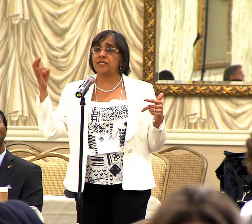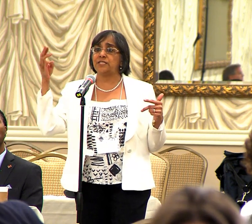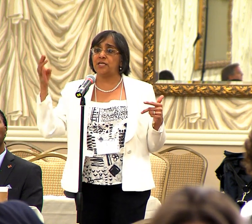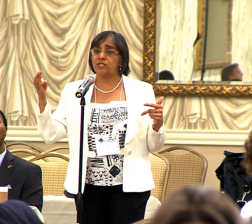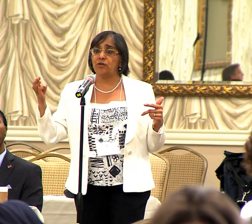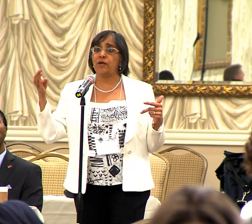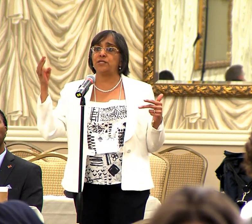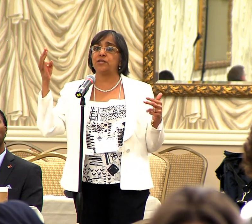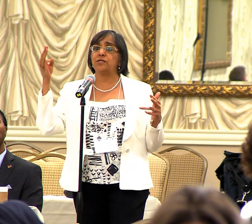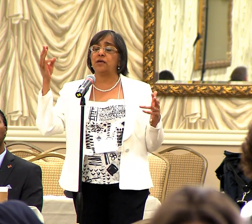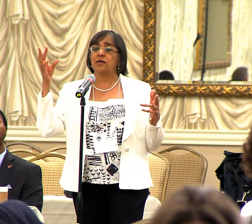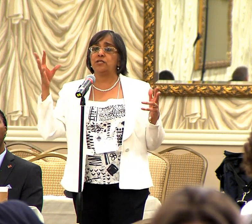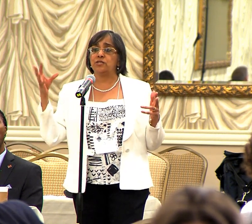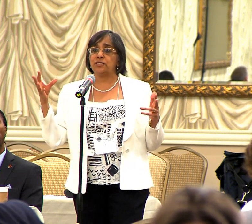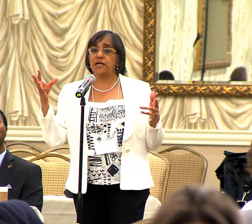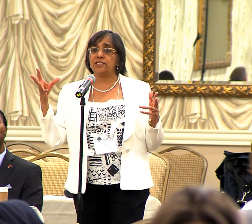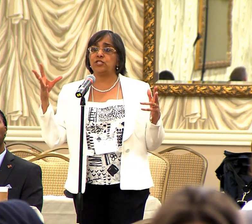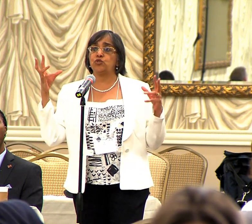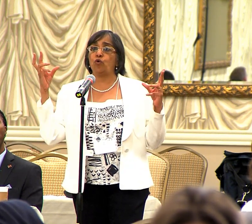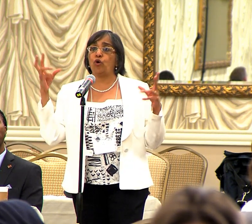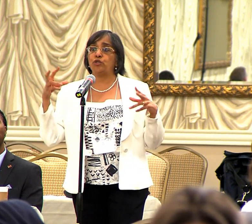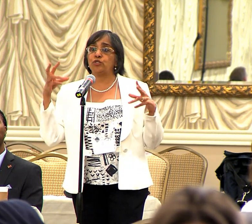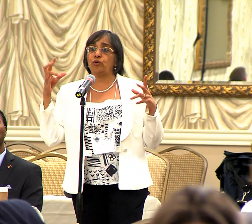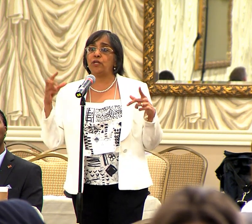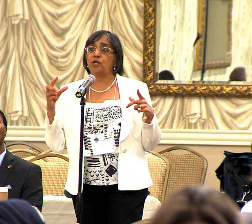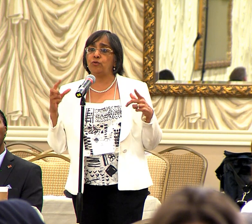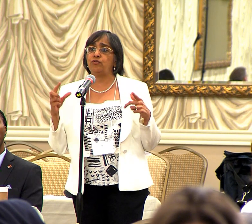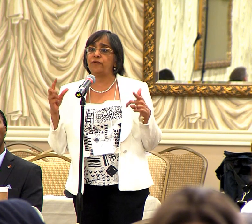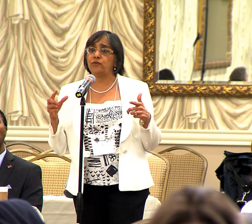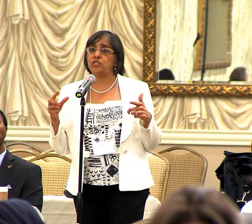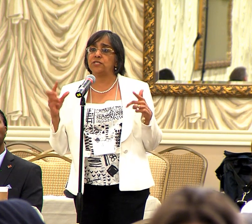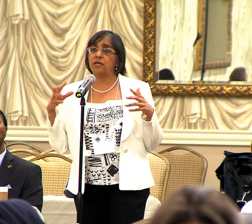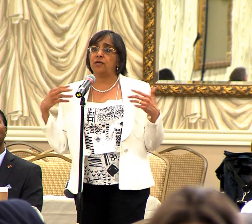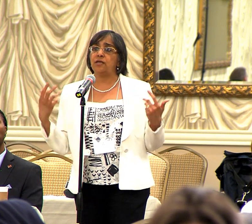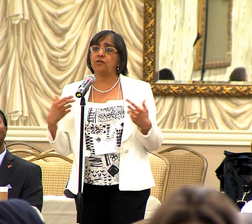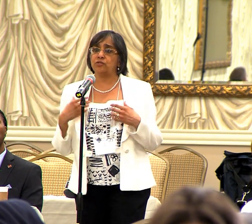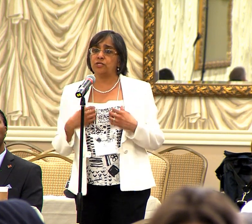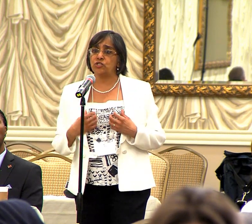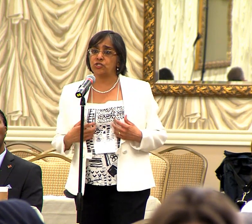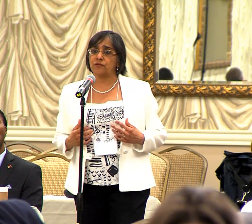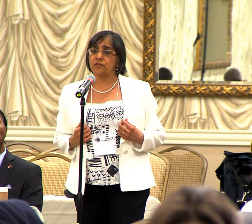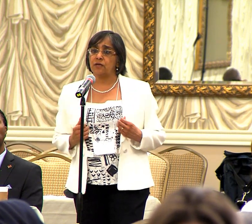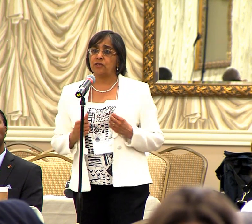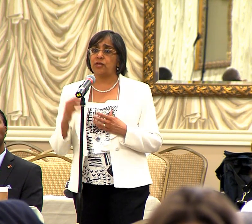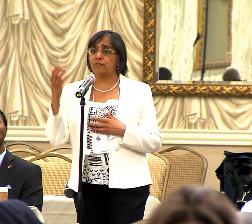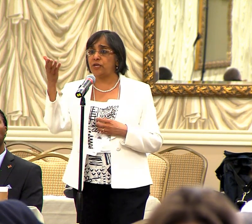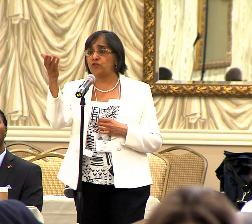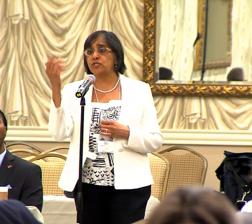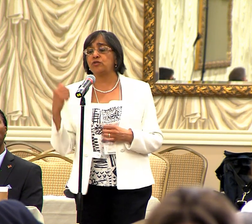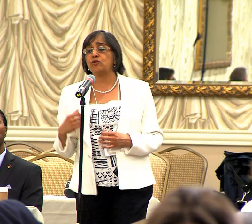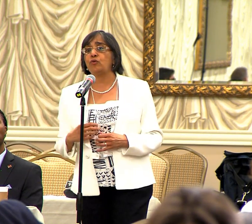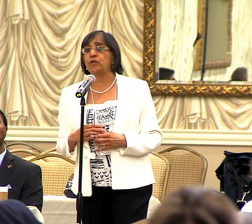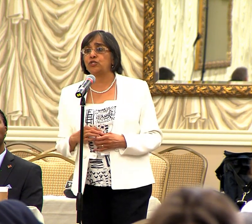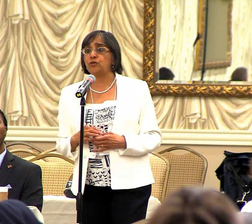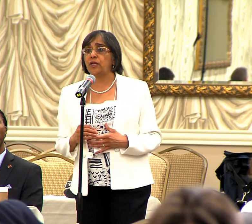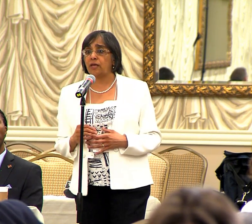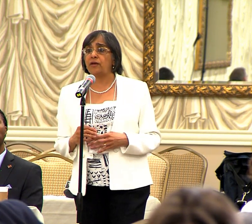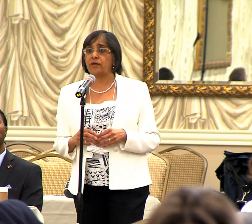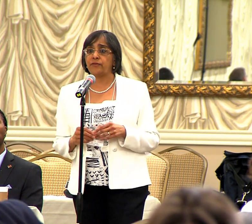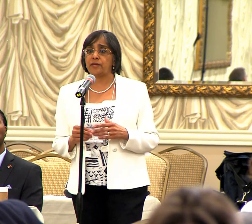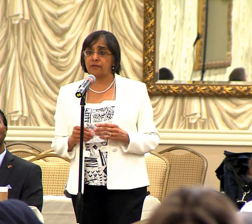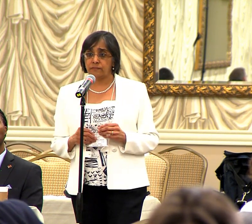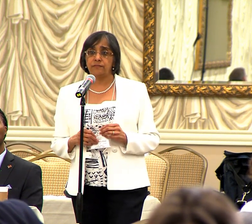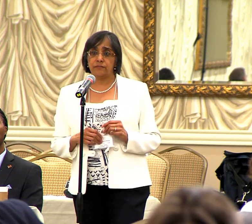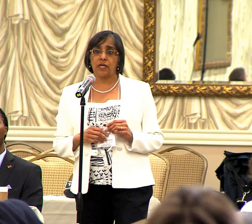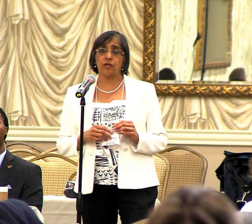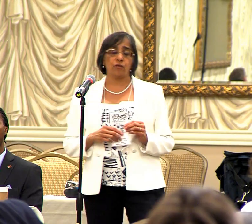diverse integrated societies to also include refugees in those initiatives so i'd be interested to know what you're thinking